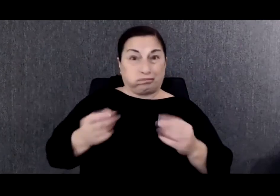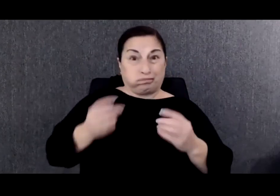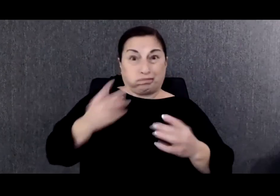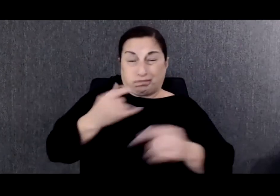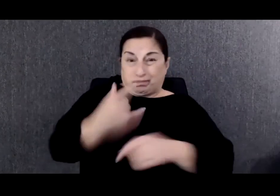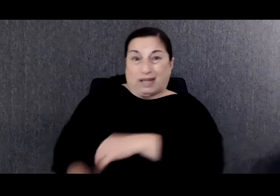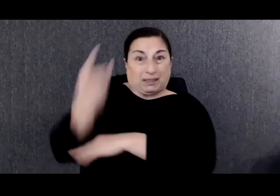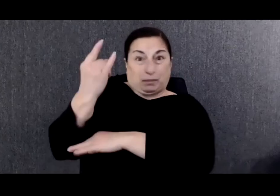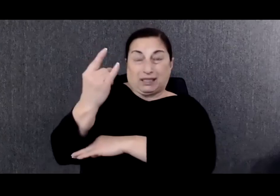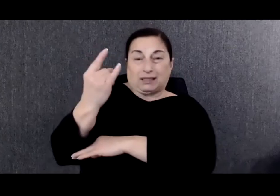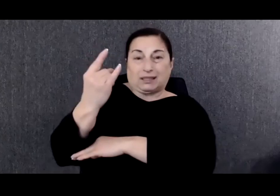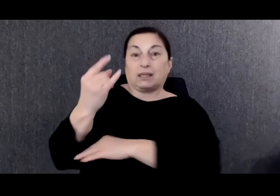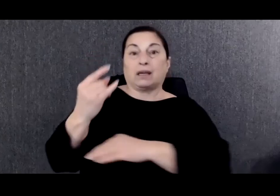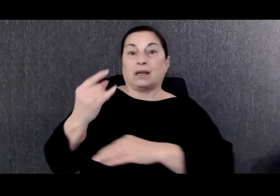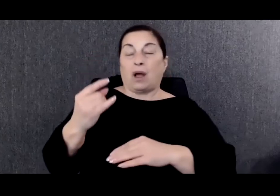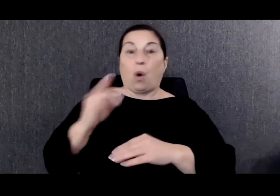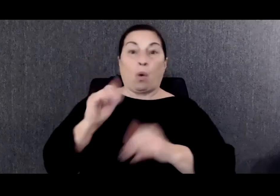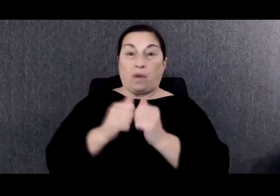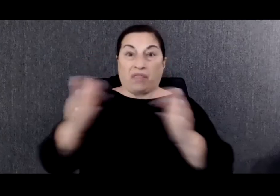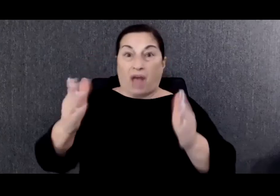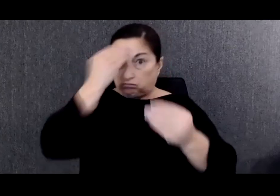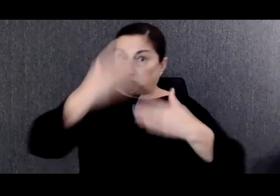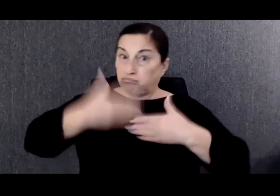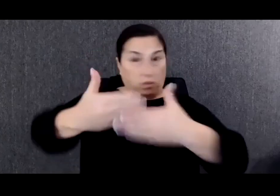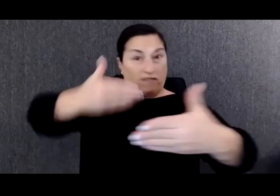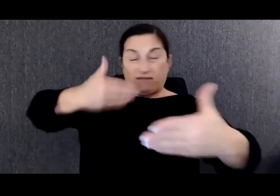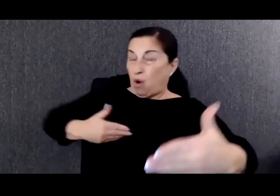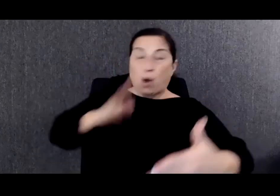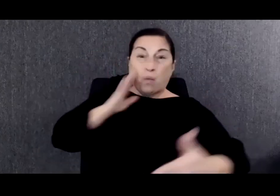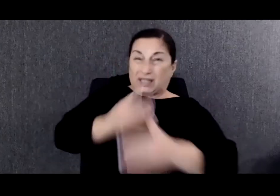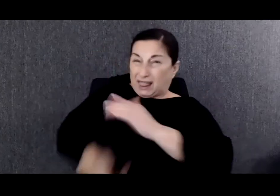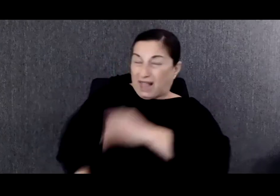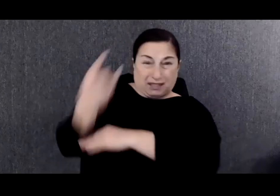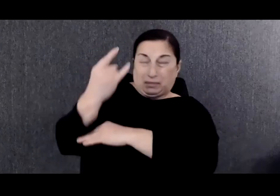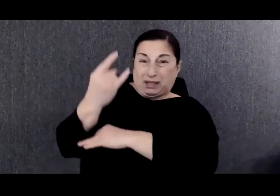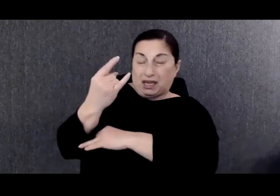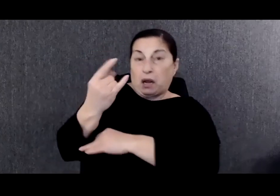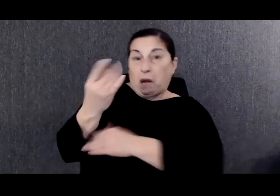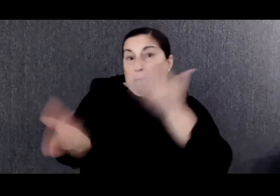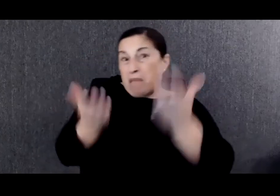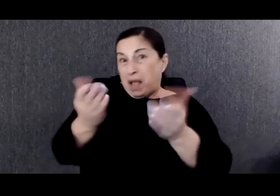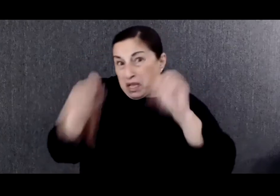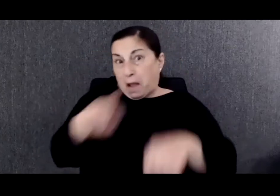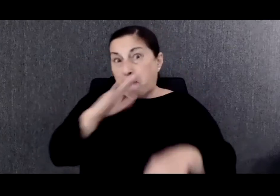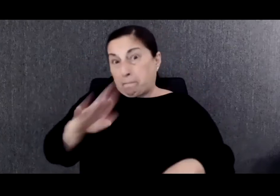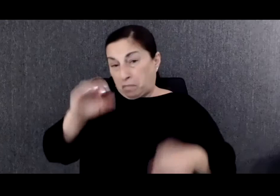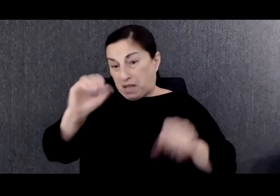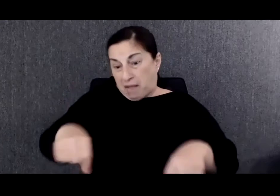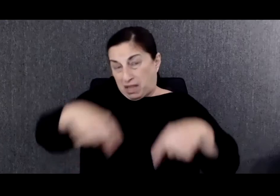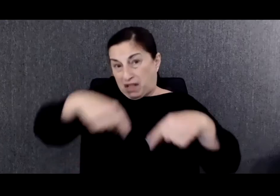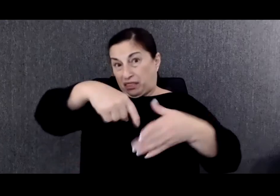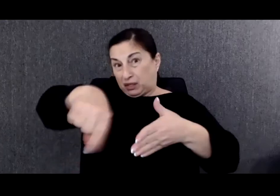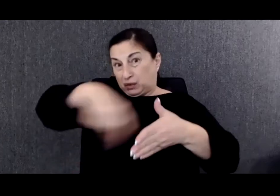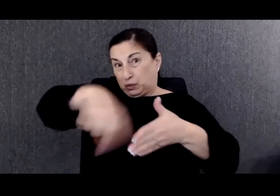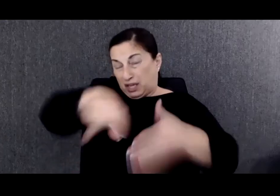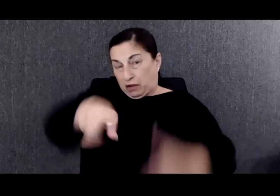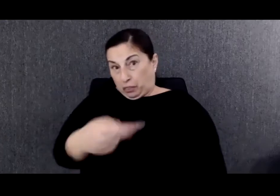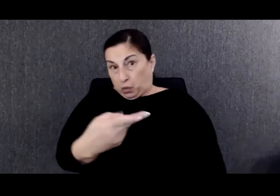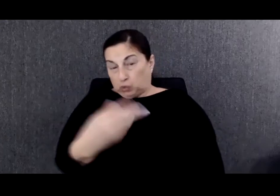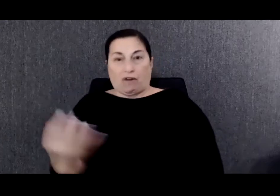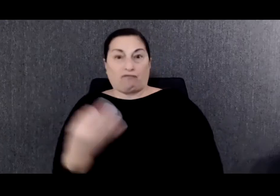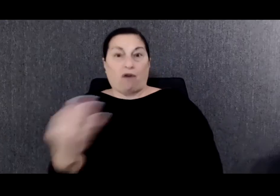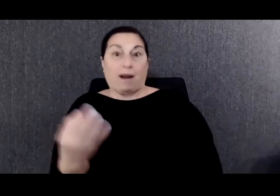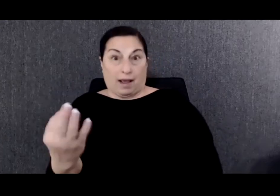with very little warning, and it may happen as early as Thursday or